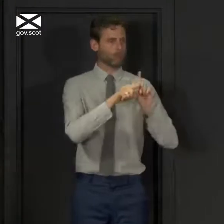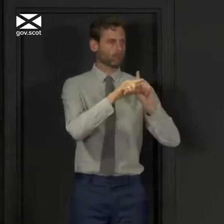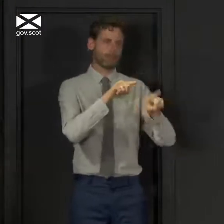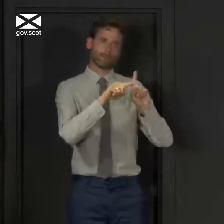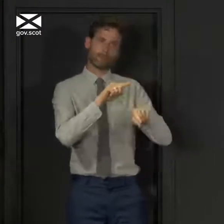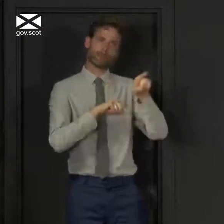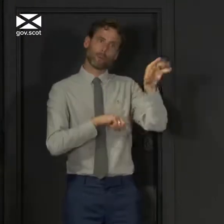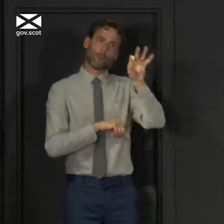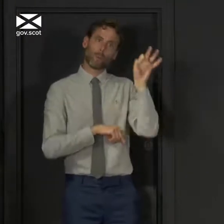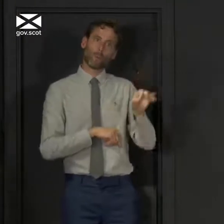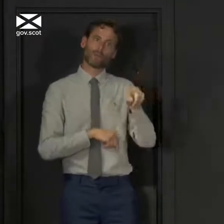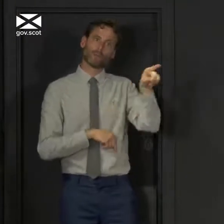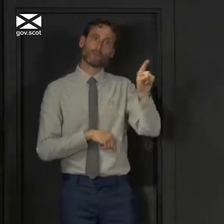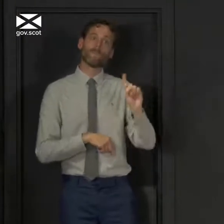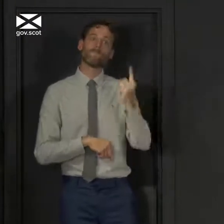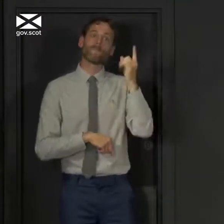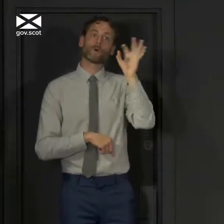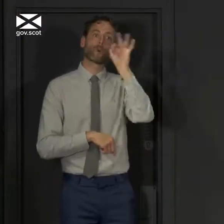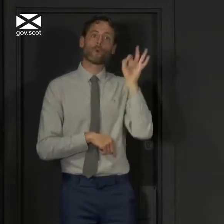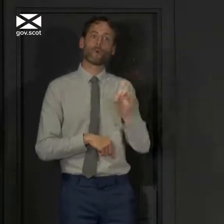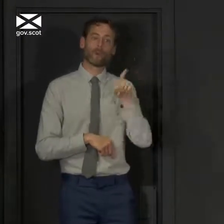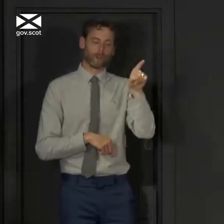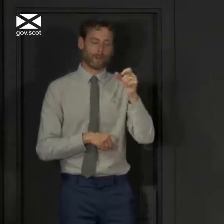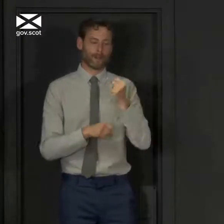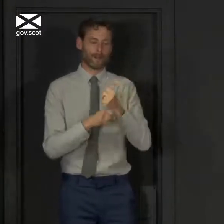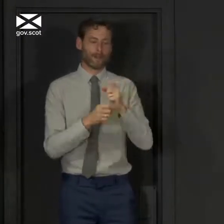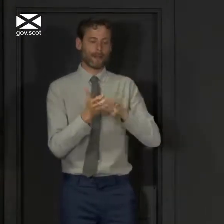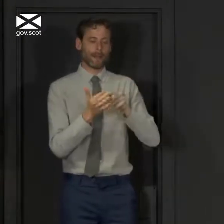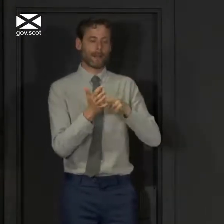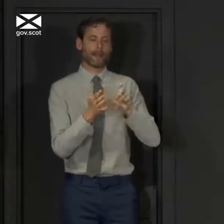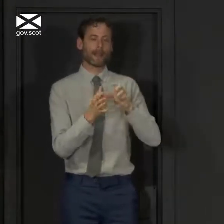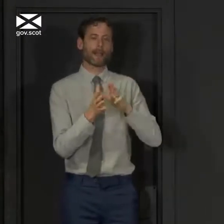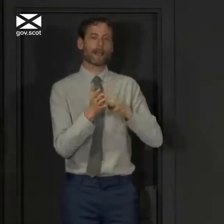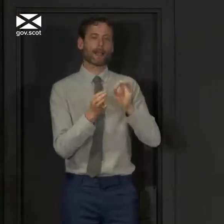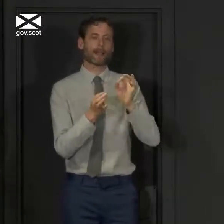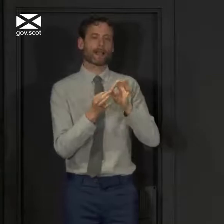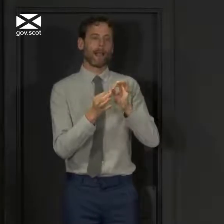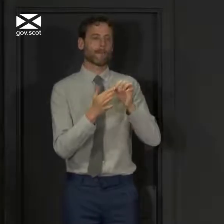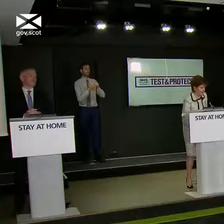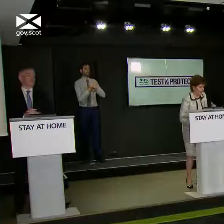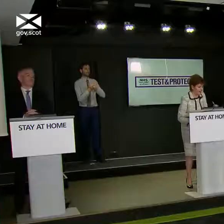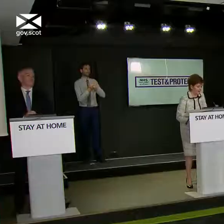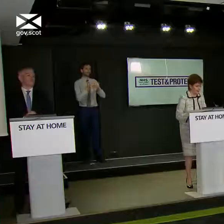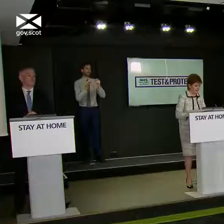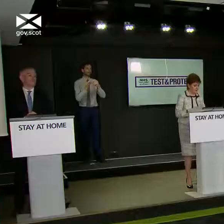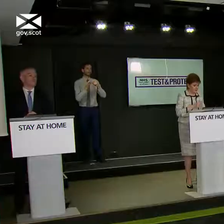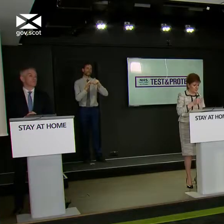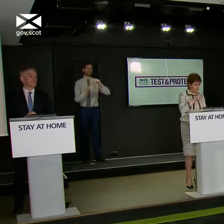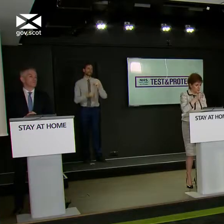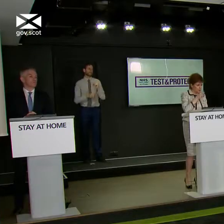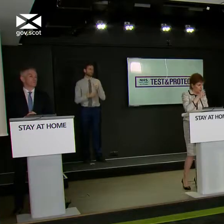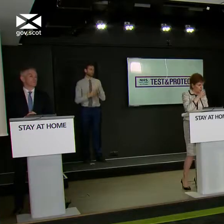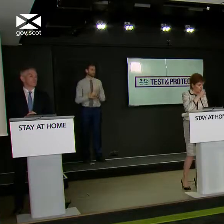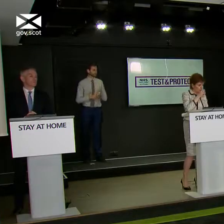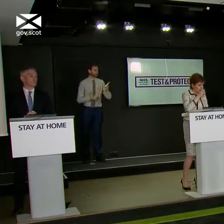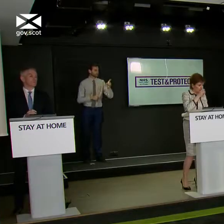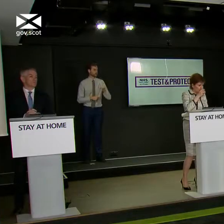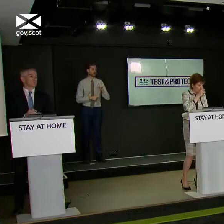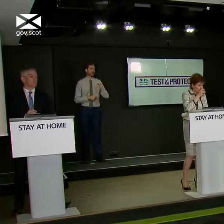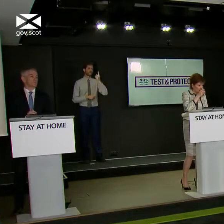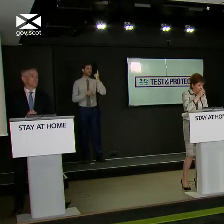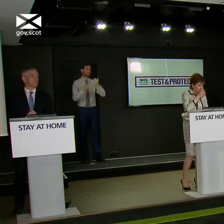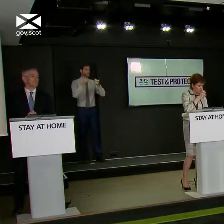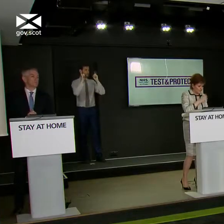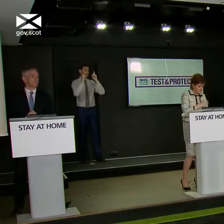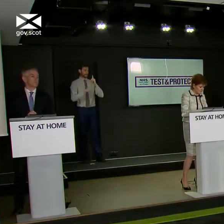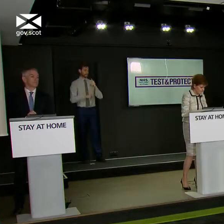to go to the first question today, which is from Glenn Campbell at BBC Scotland. First Minister, it still says